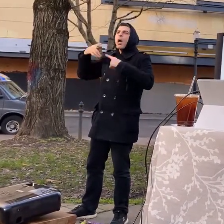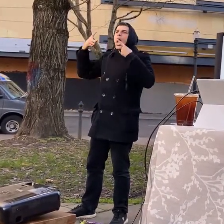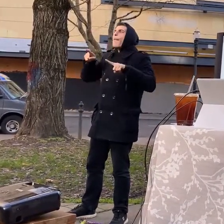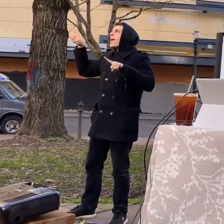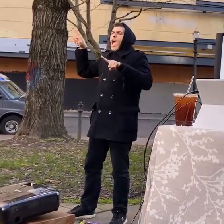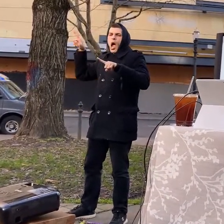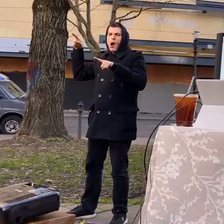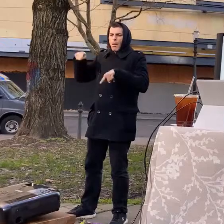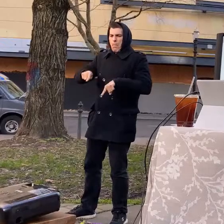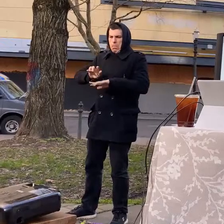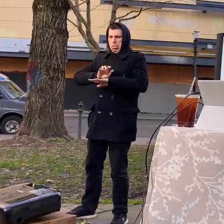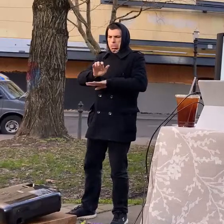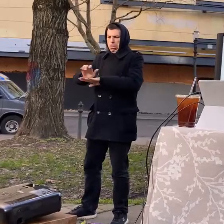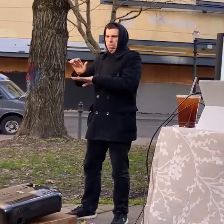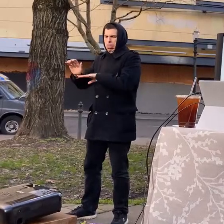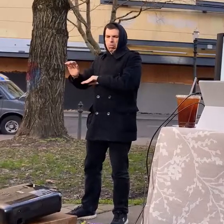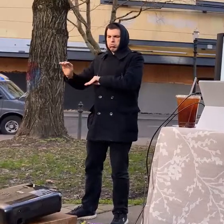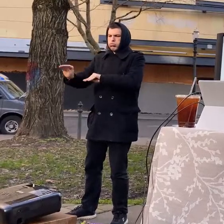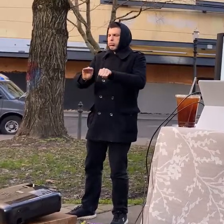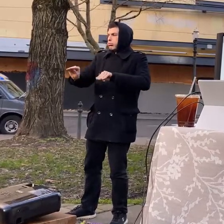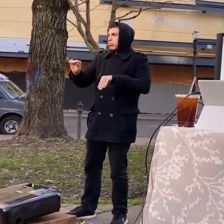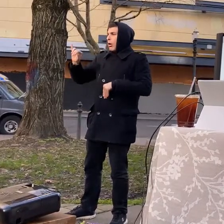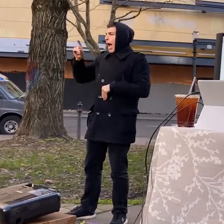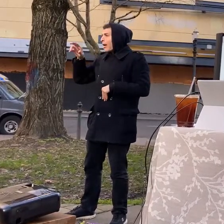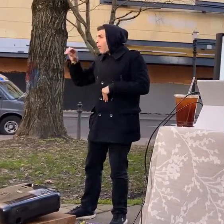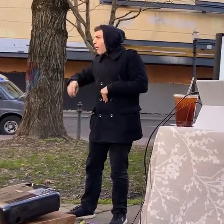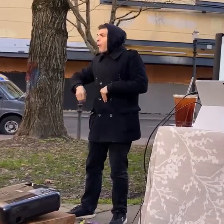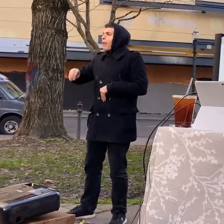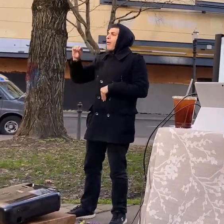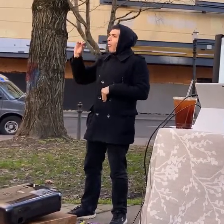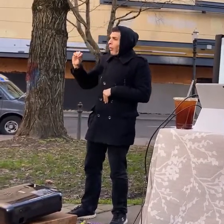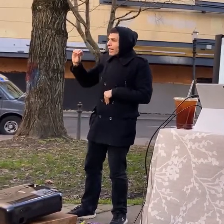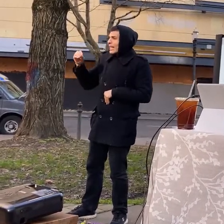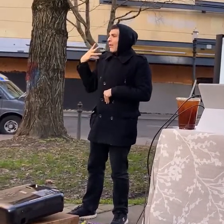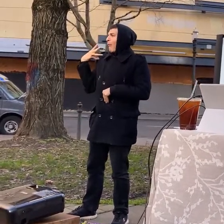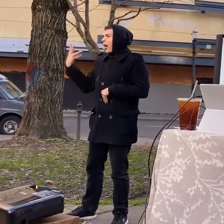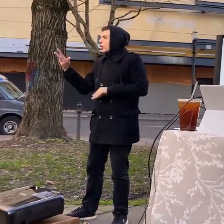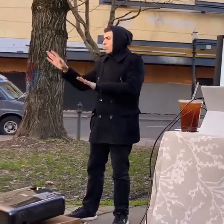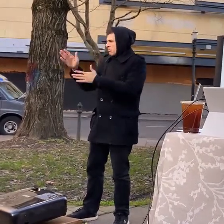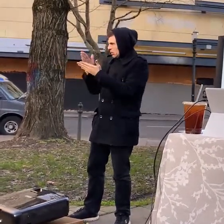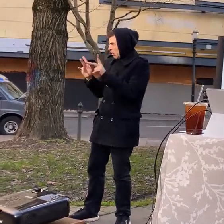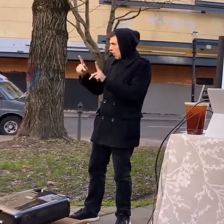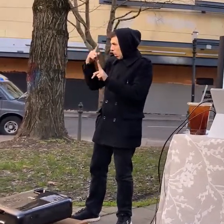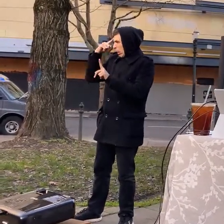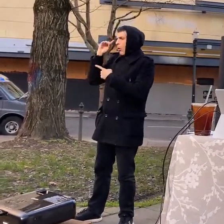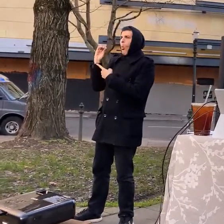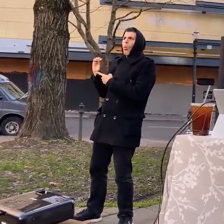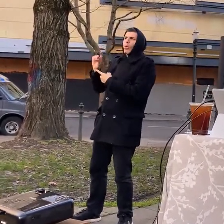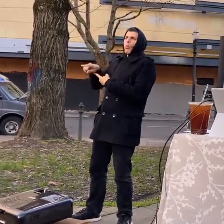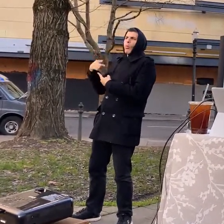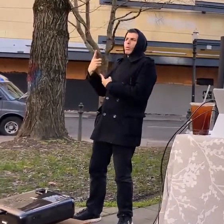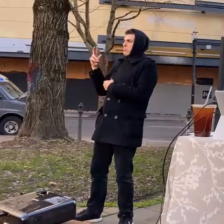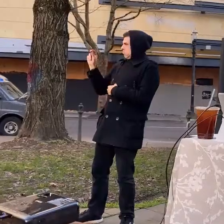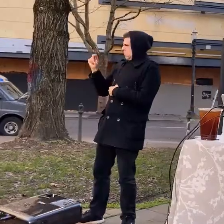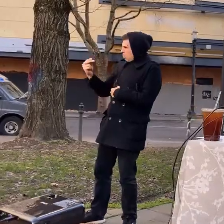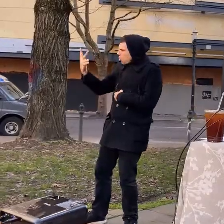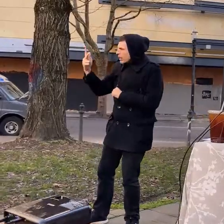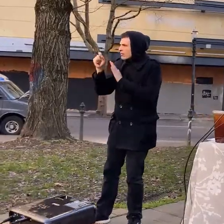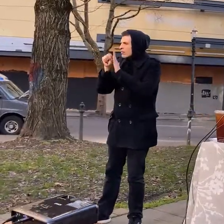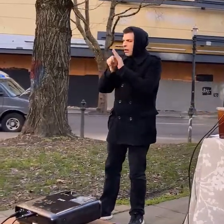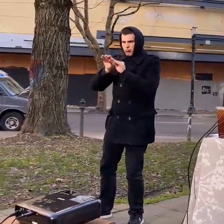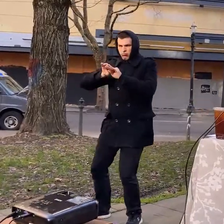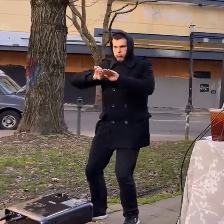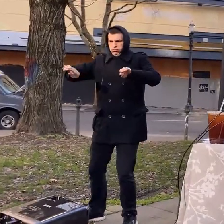calcreek band of umclaw indians coquille indian tribe and klamath tribes